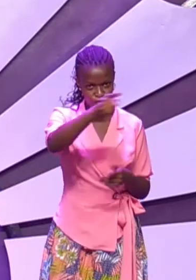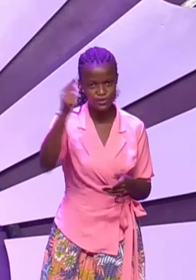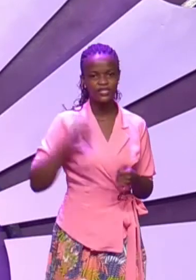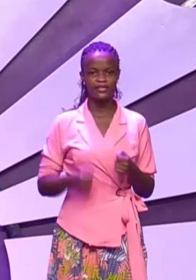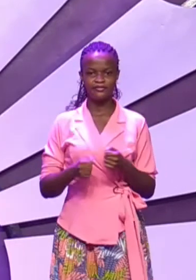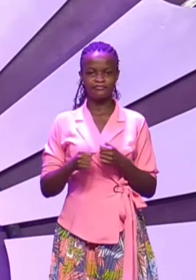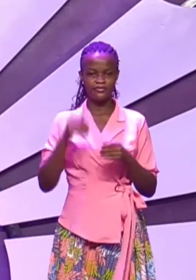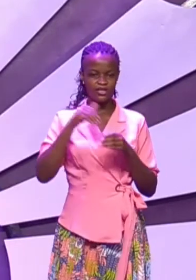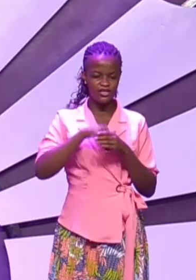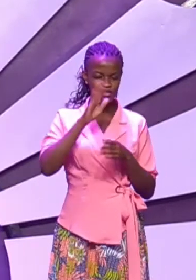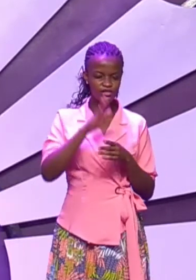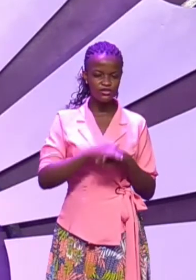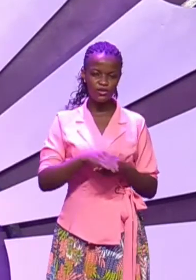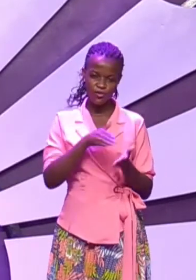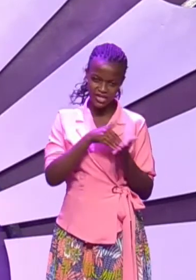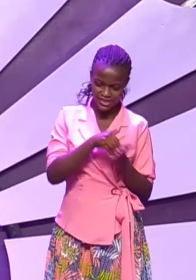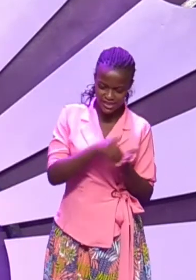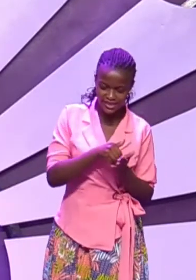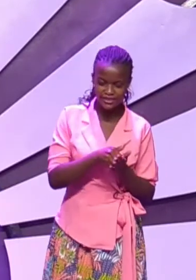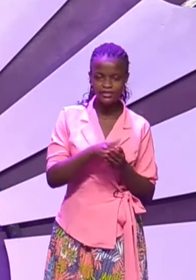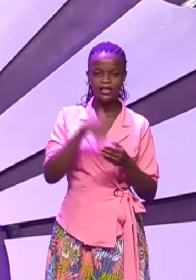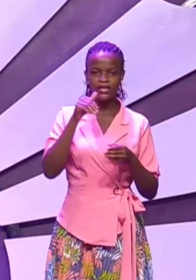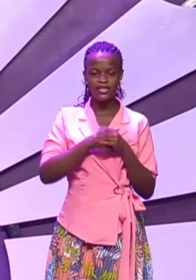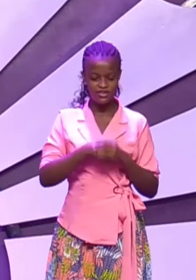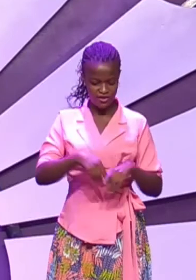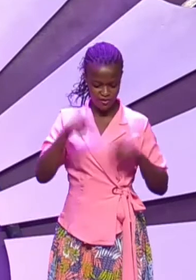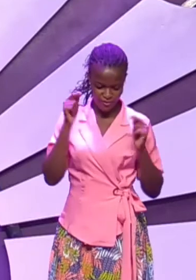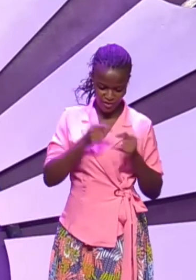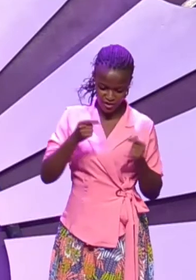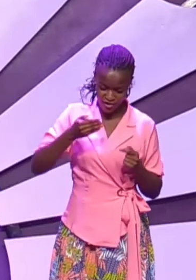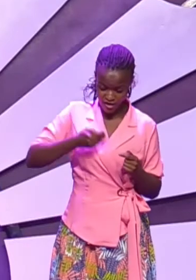in your infamity in the thorn you are carrying